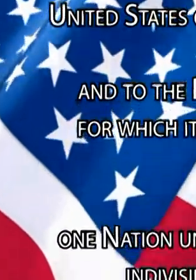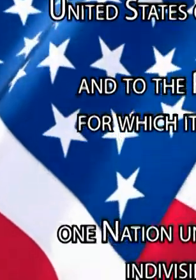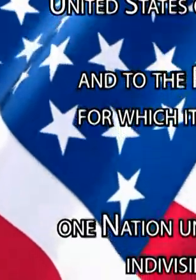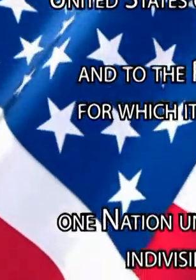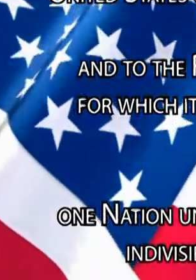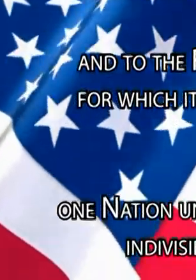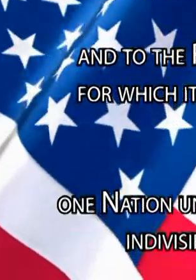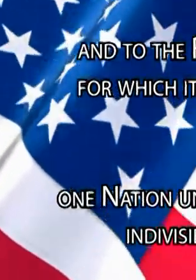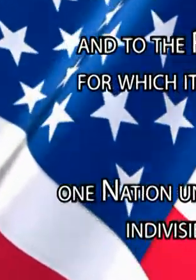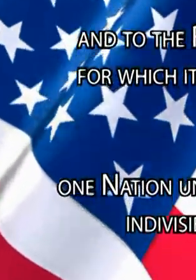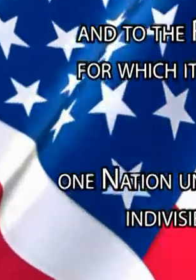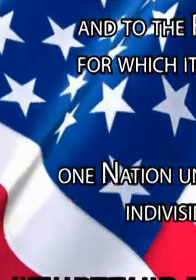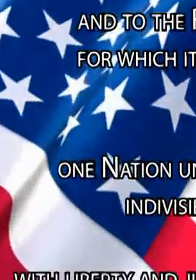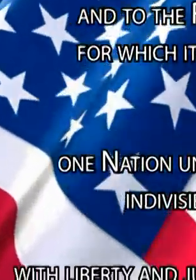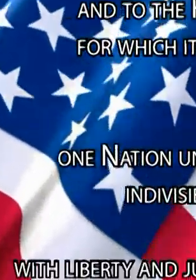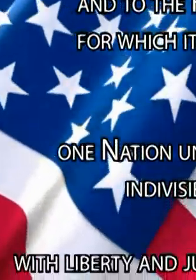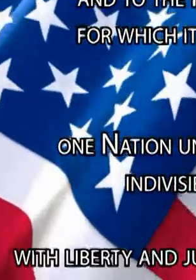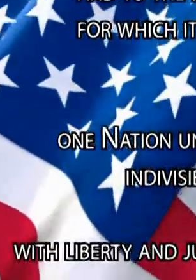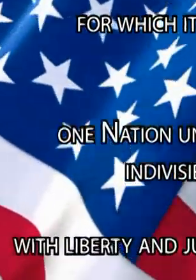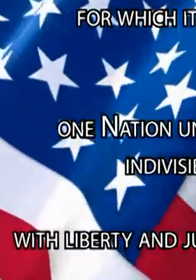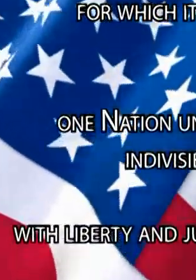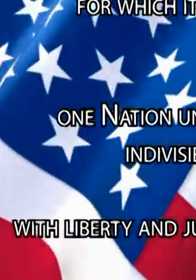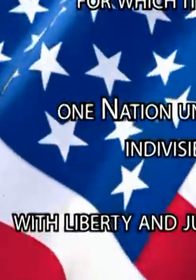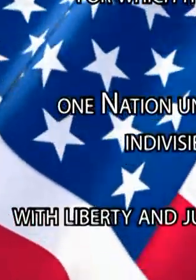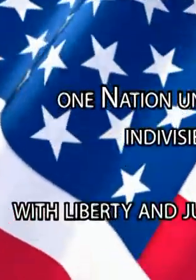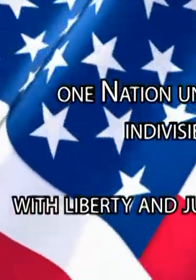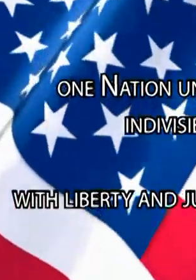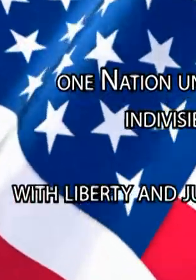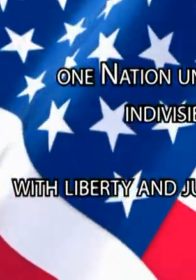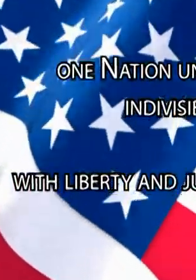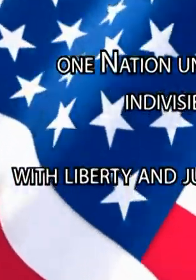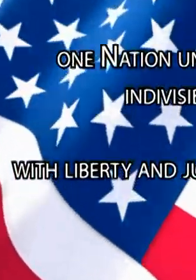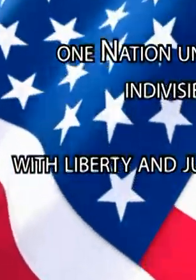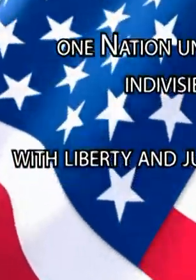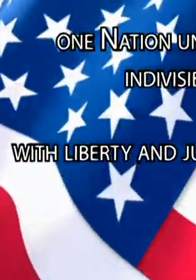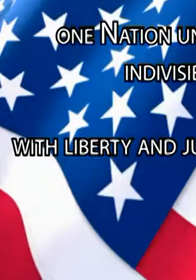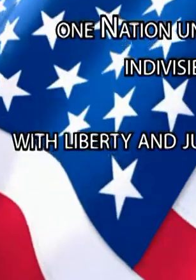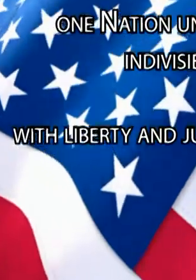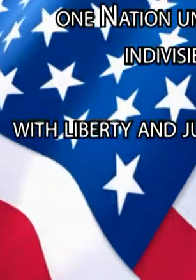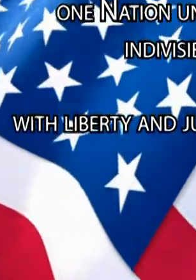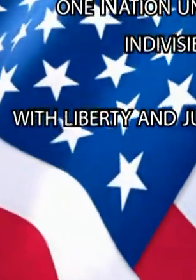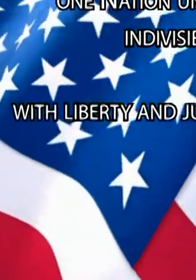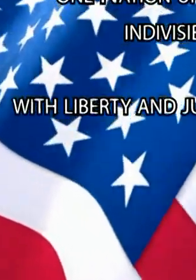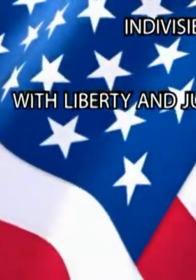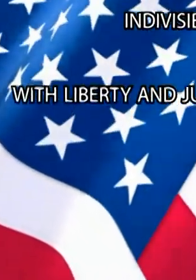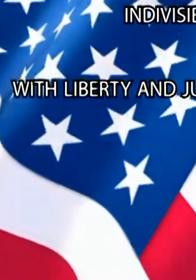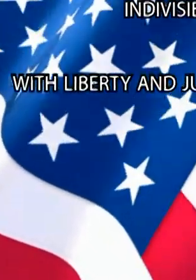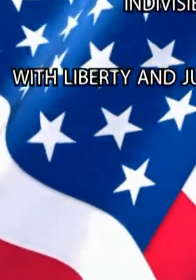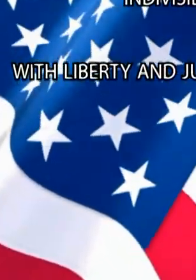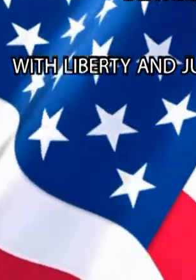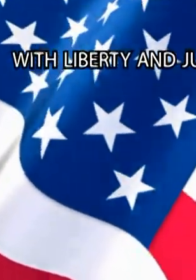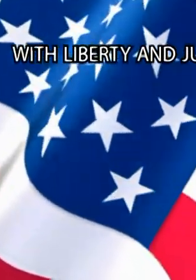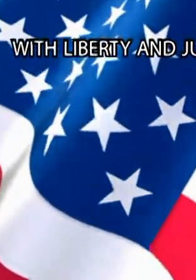republic for which it stands, one nation, under God, indivisible, with liberty and justice for all.